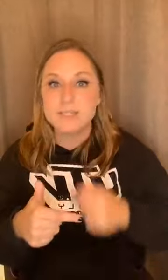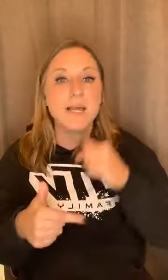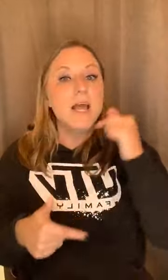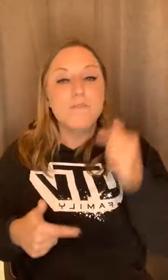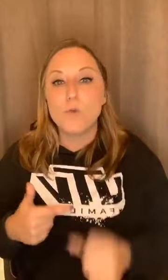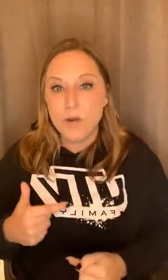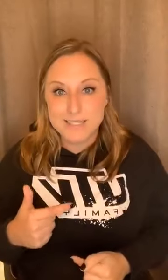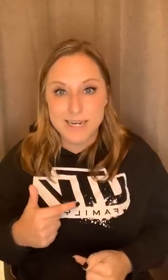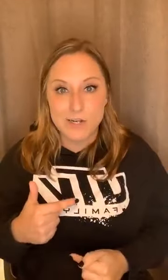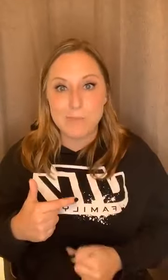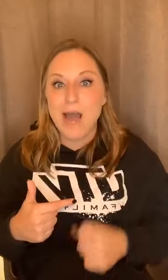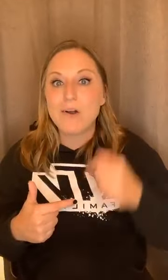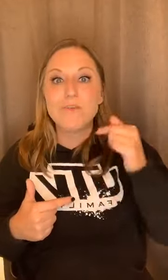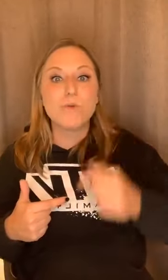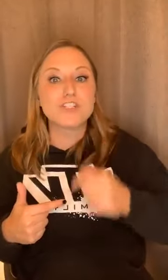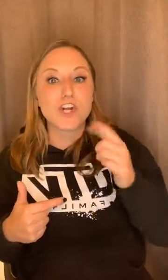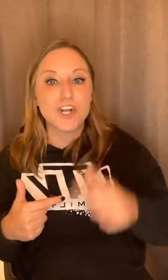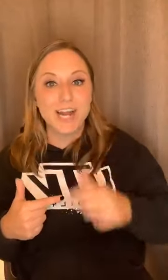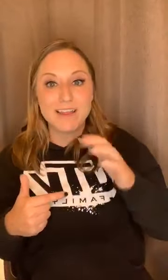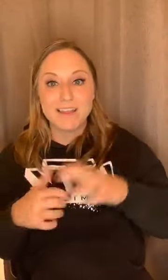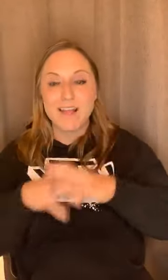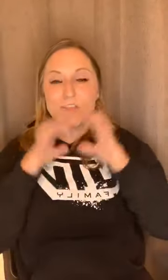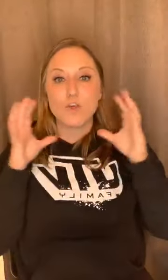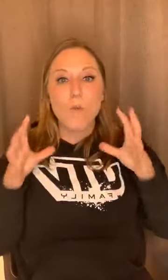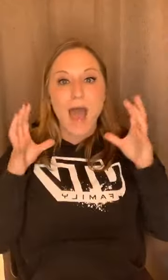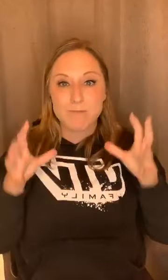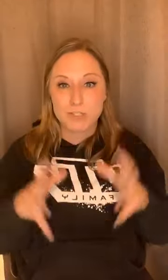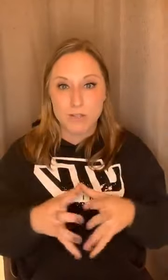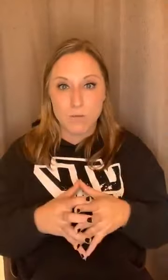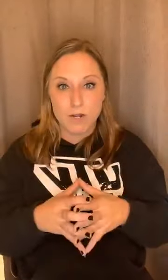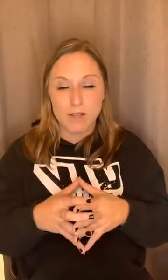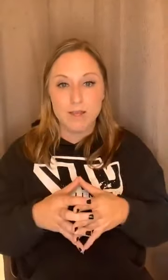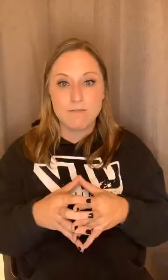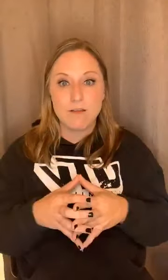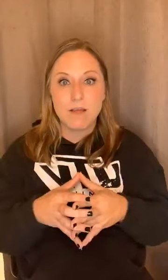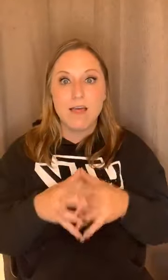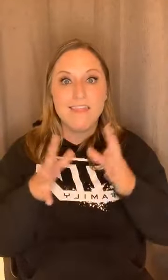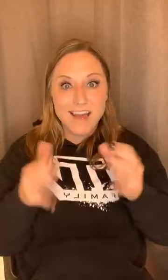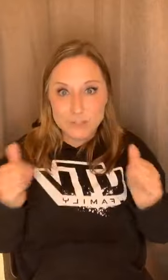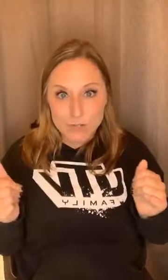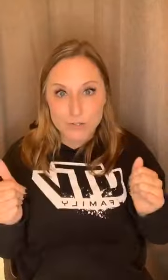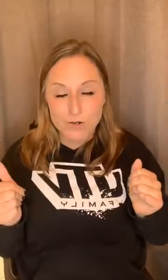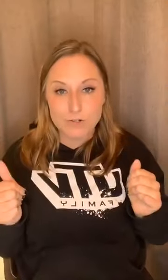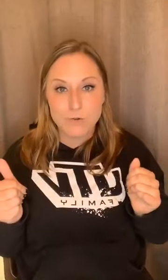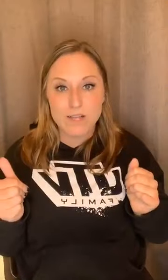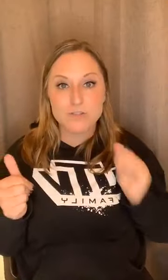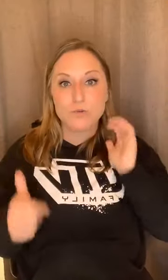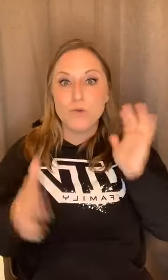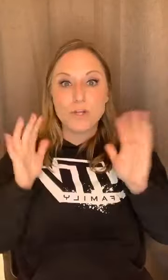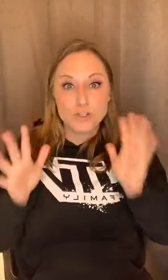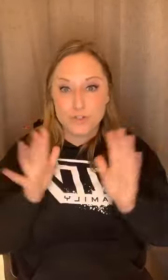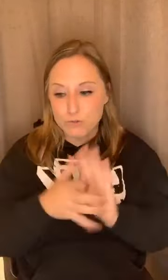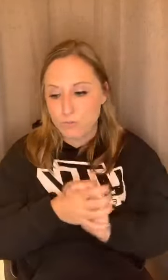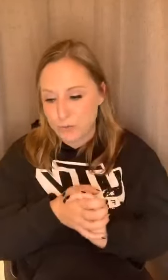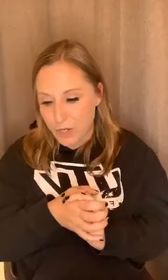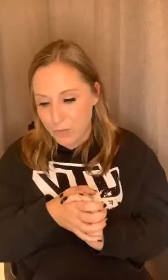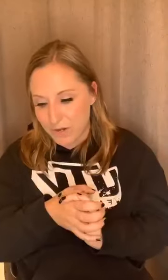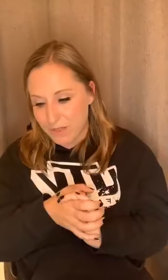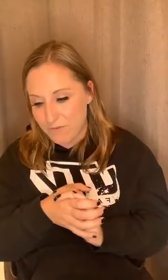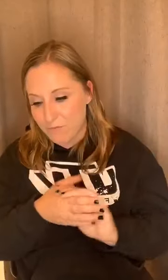if you want to stand in your power, if you want to start creating the life that you absolutely want to live, that is also your choice. So you get to choose which way you want to live. Right.